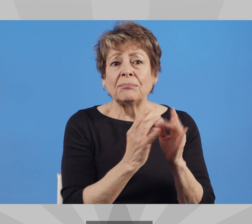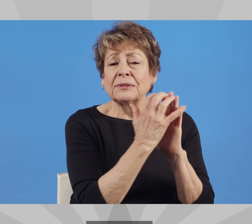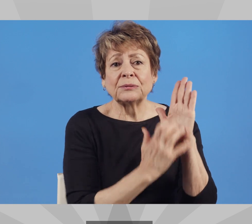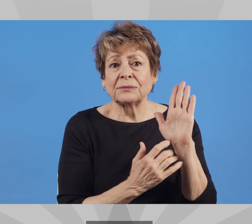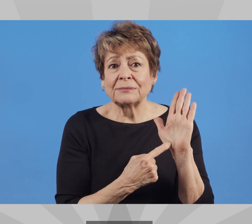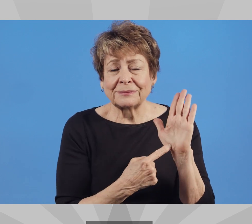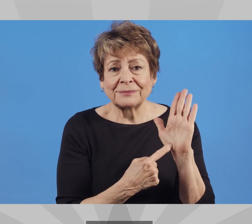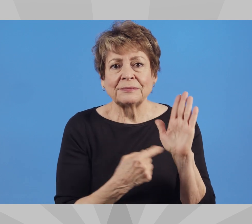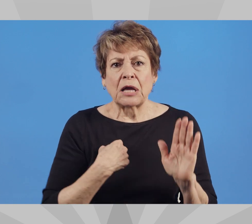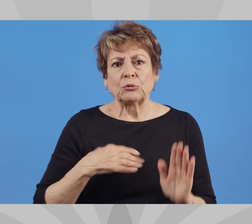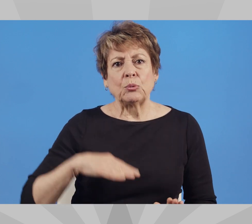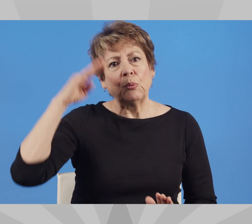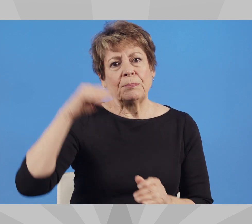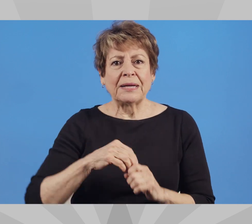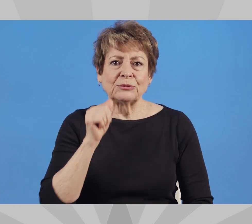Statement